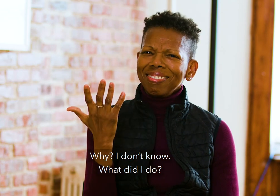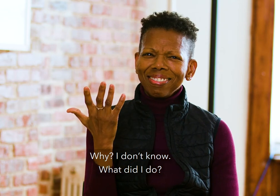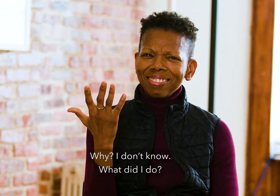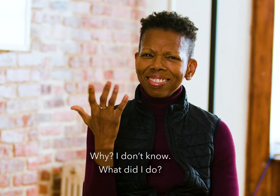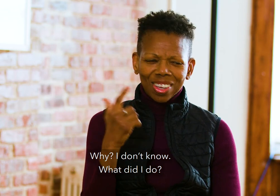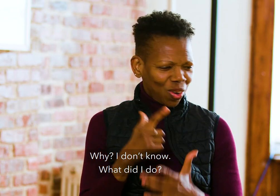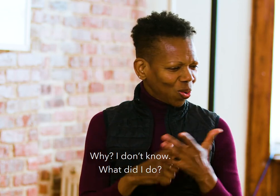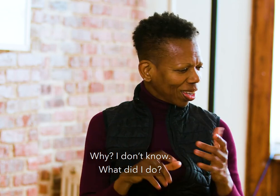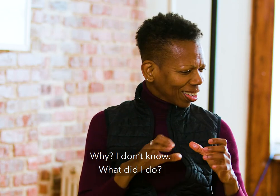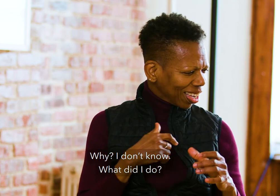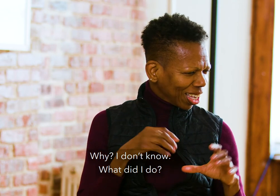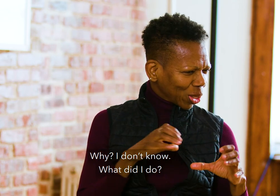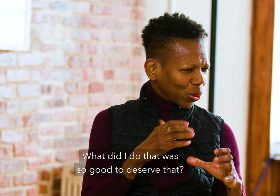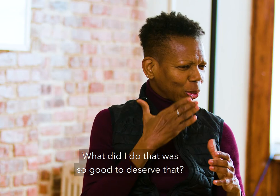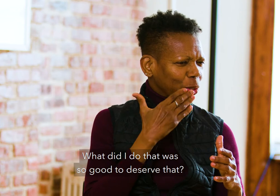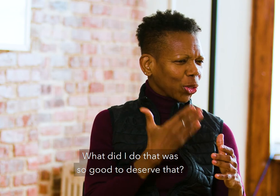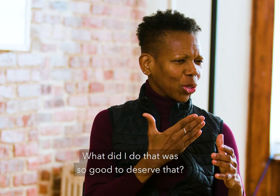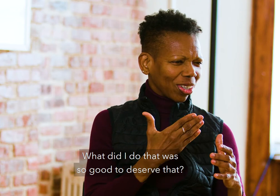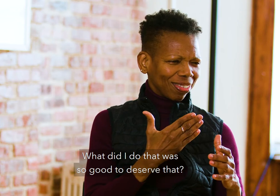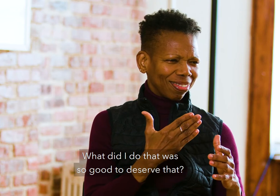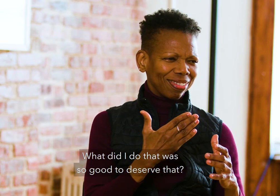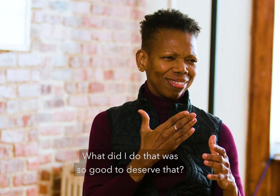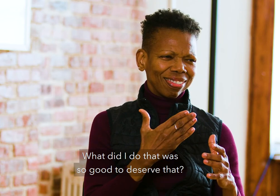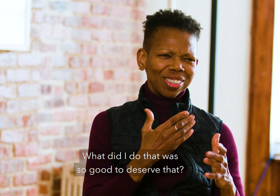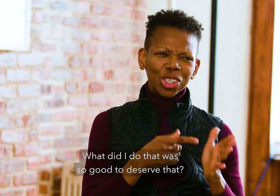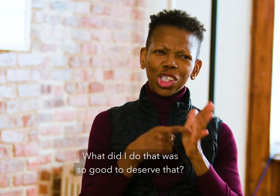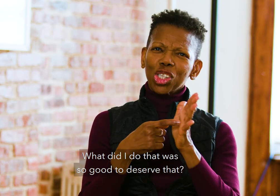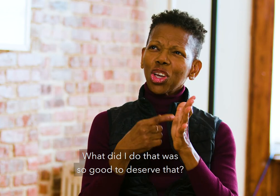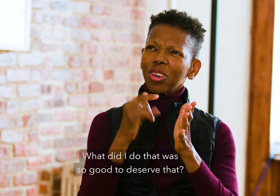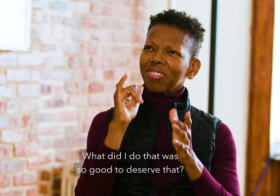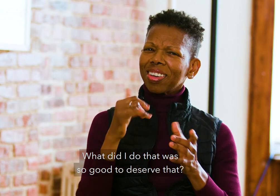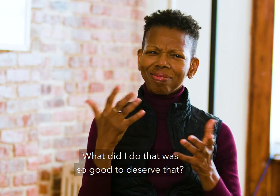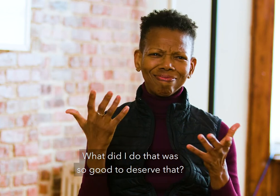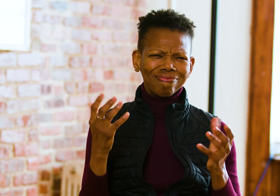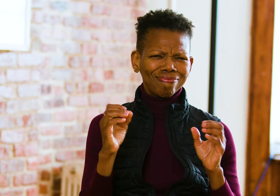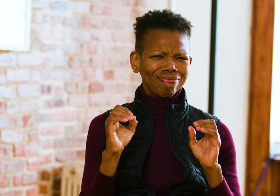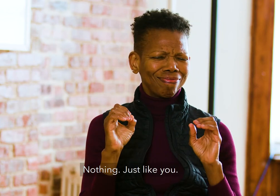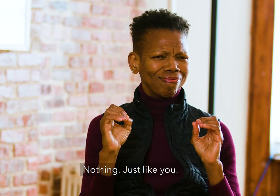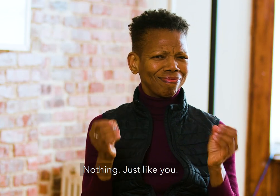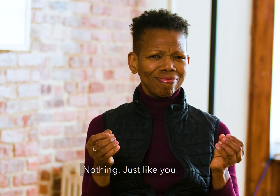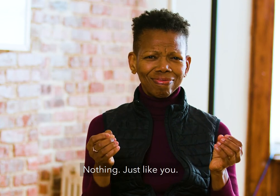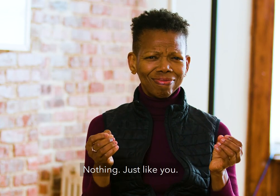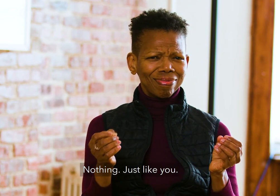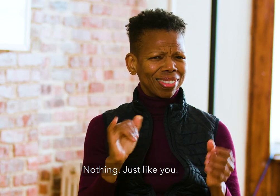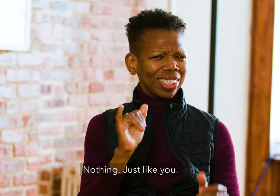What did I do? What did I do that was so good to deserve that? Nothing.